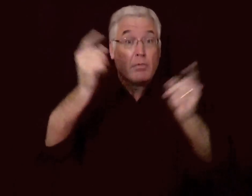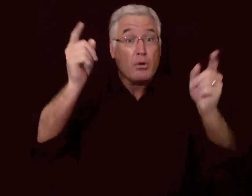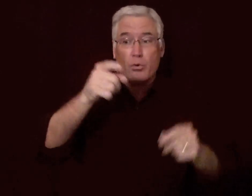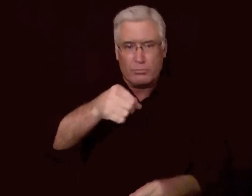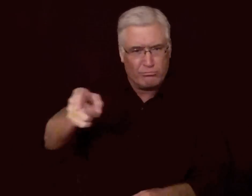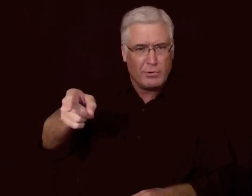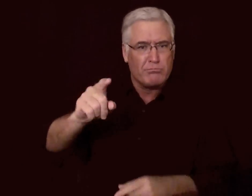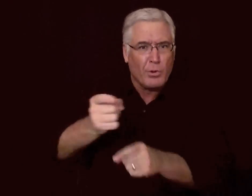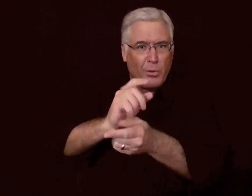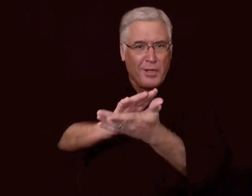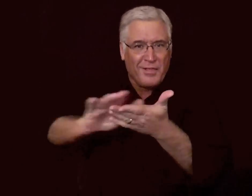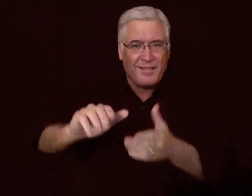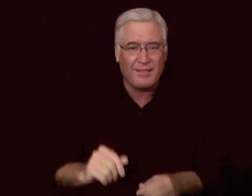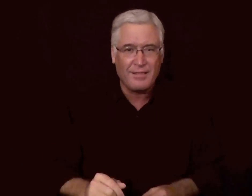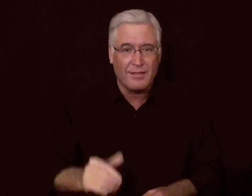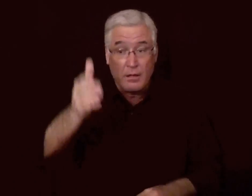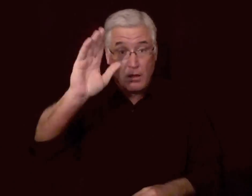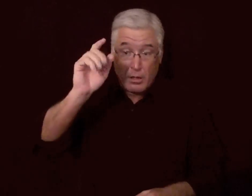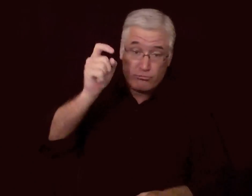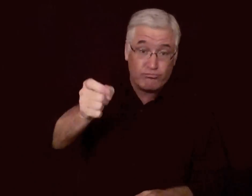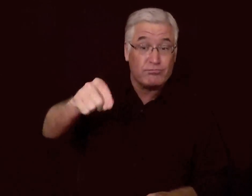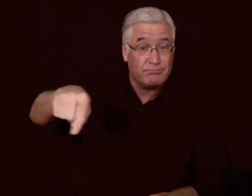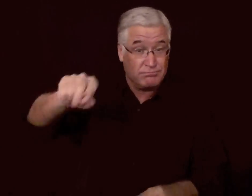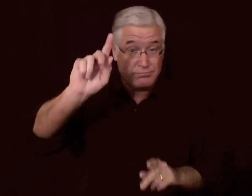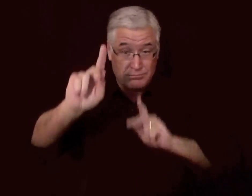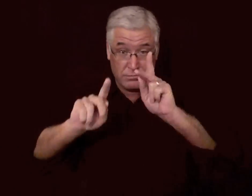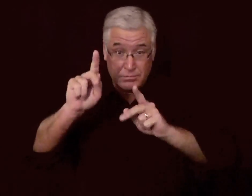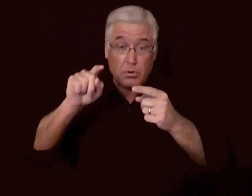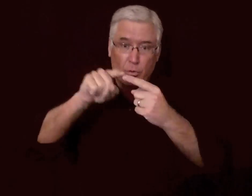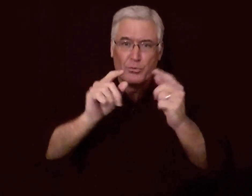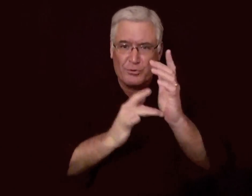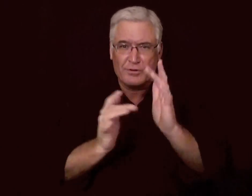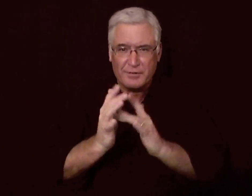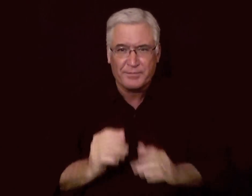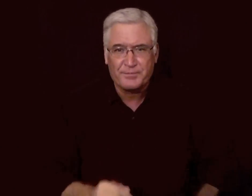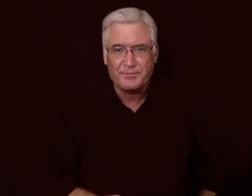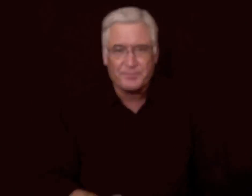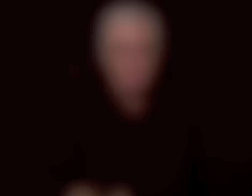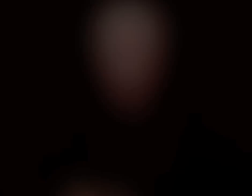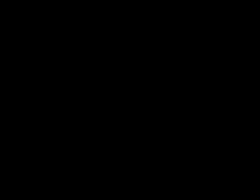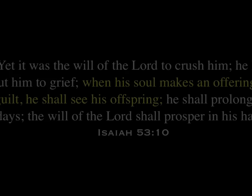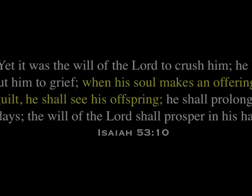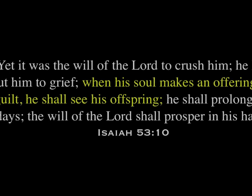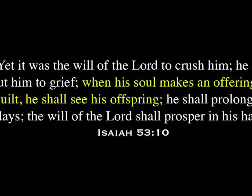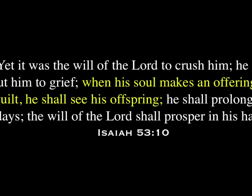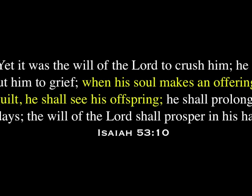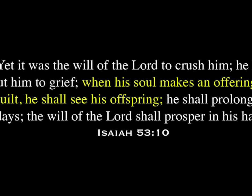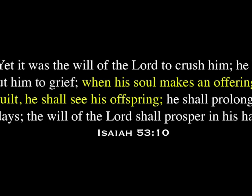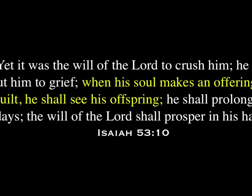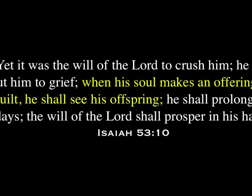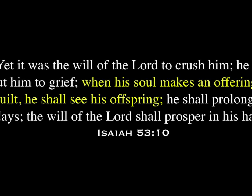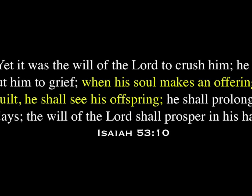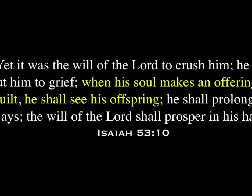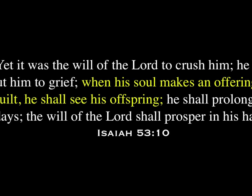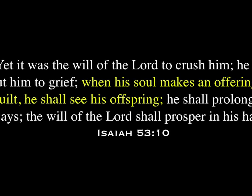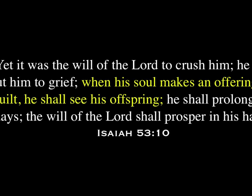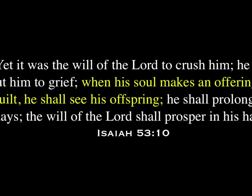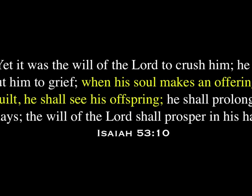justified, God declaring them righteous, God giving those people to Jesus. Yet it was the will of the Lord to